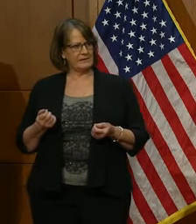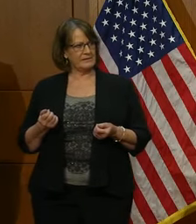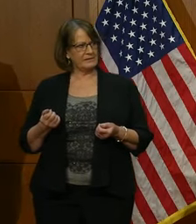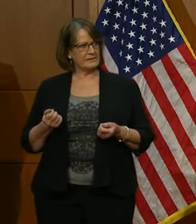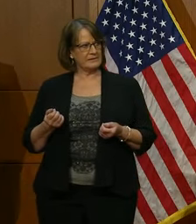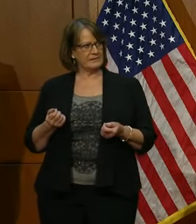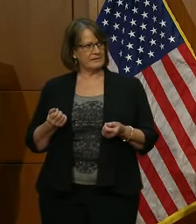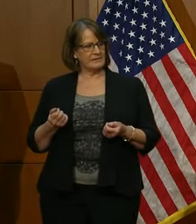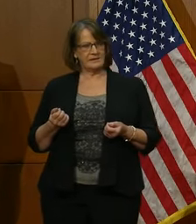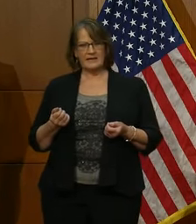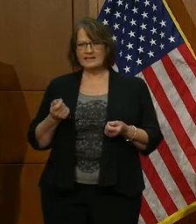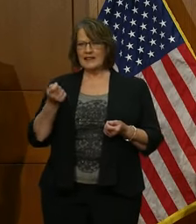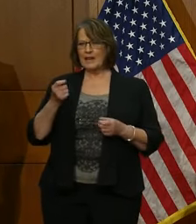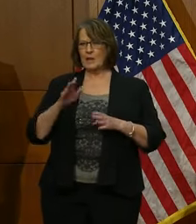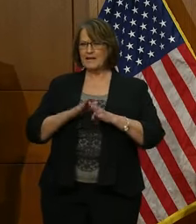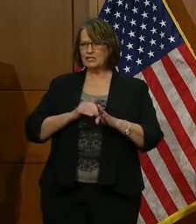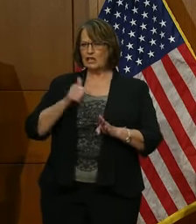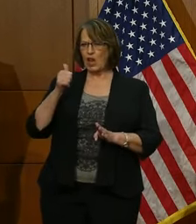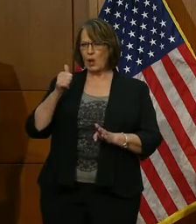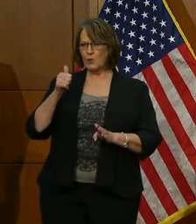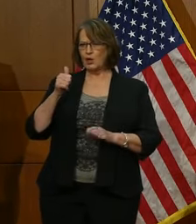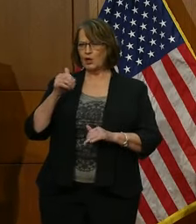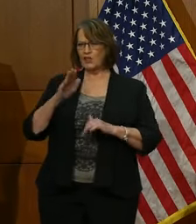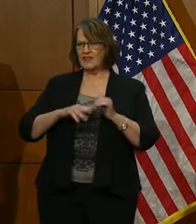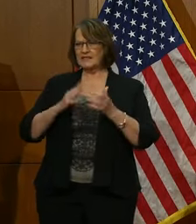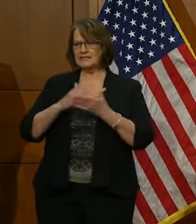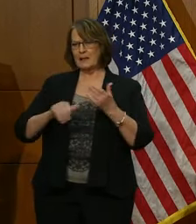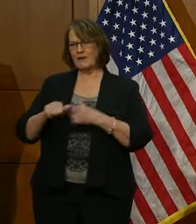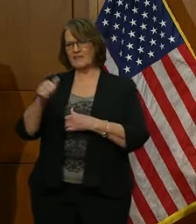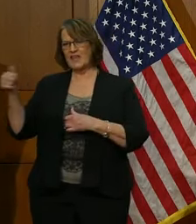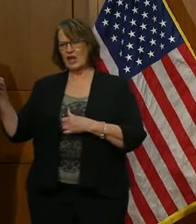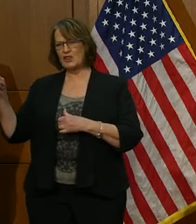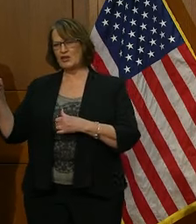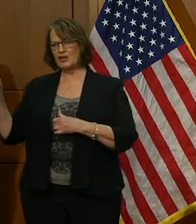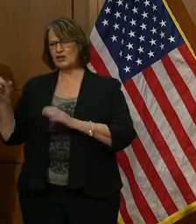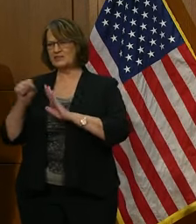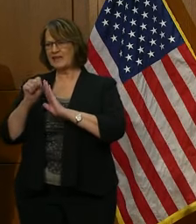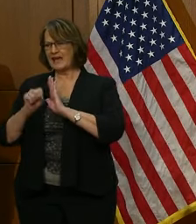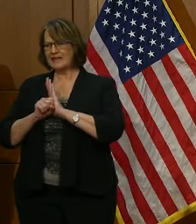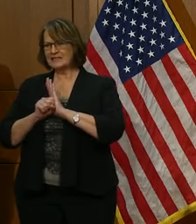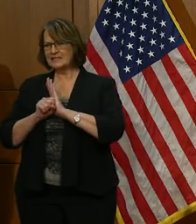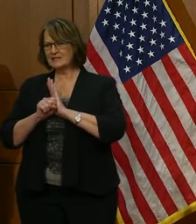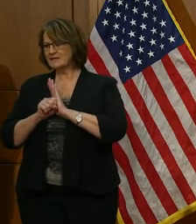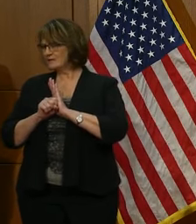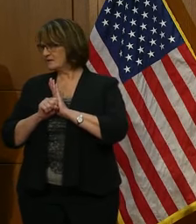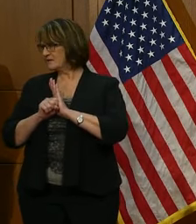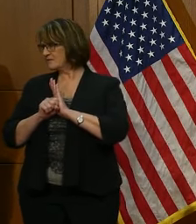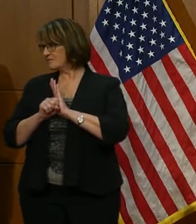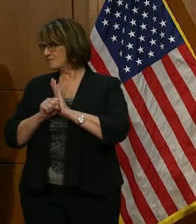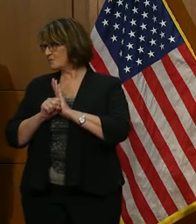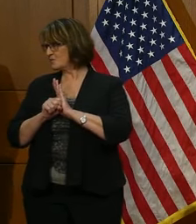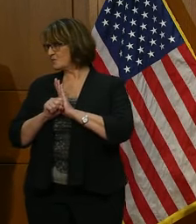down here is a little bit slower than some of the other locations, especially because, in